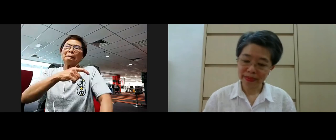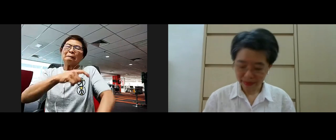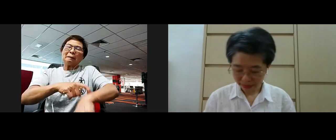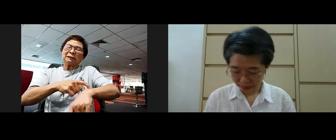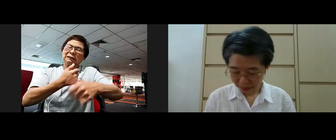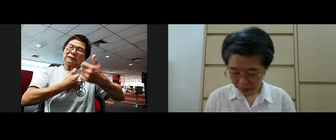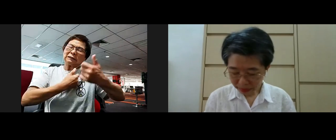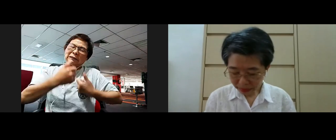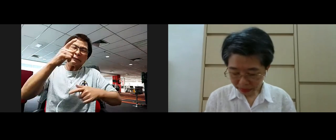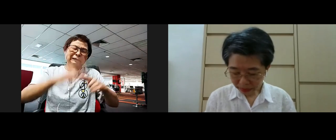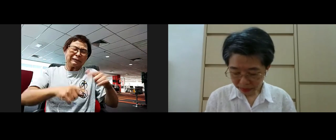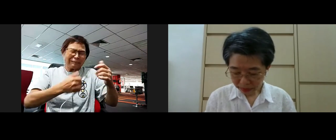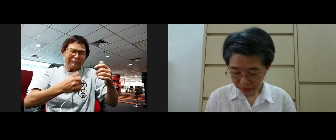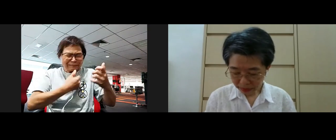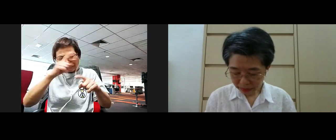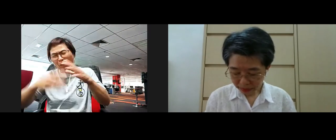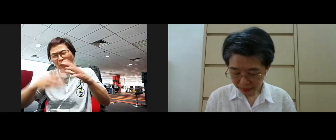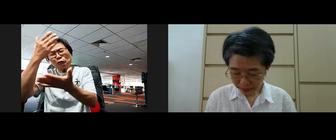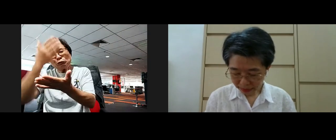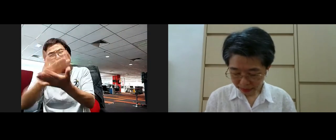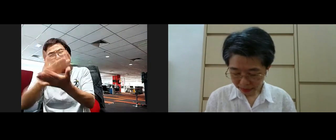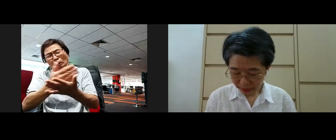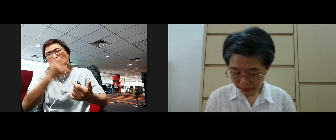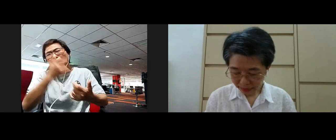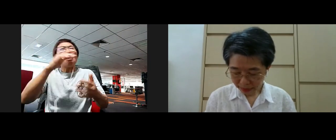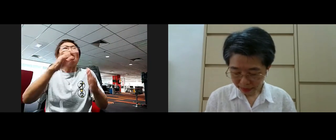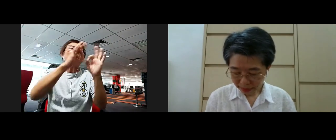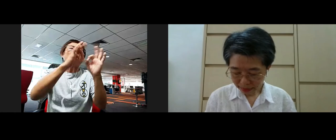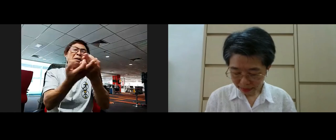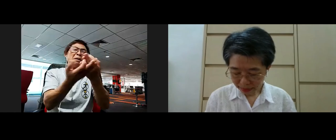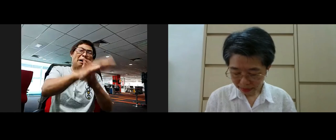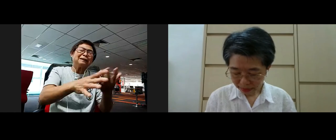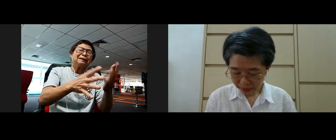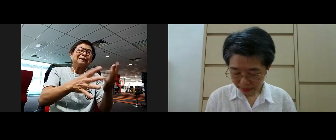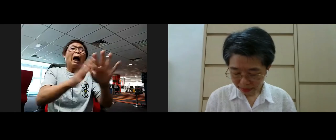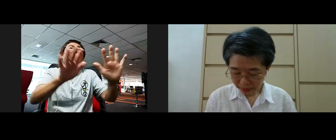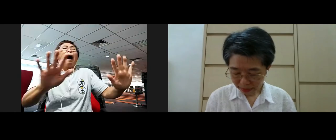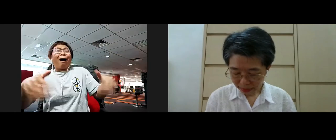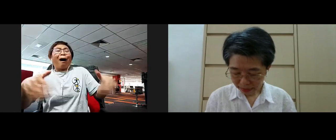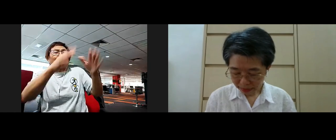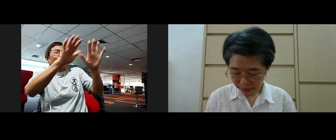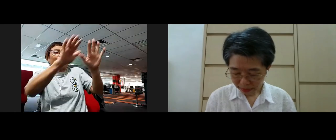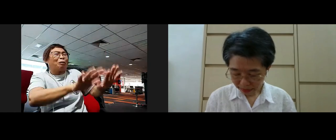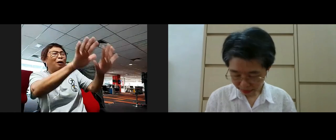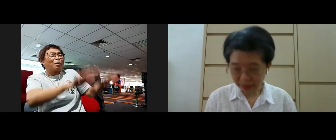get out of the box of suffering from the loss of loved ones how to come and de-stress from this situation